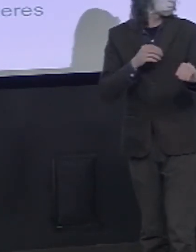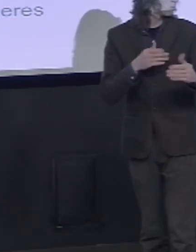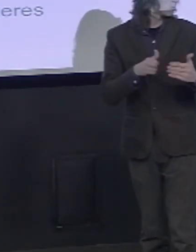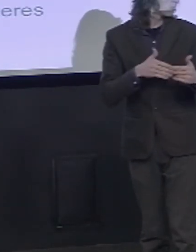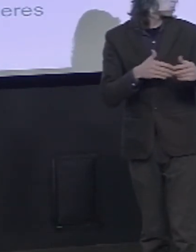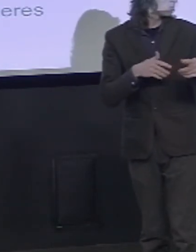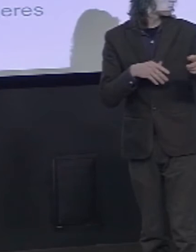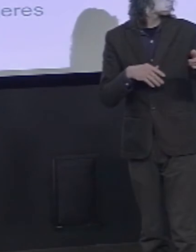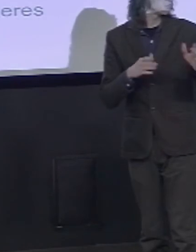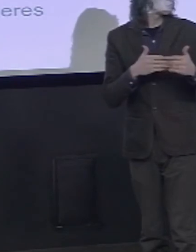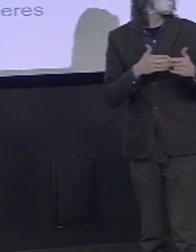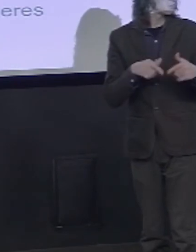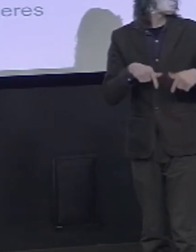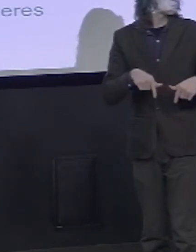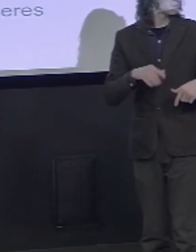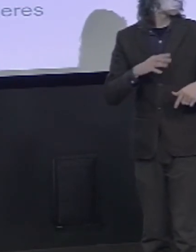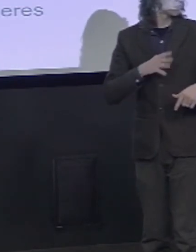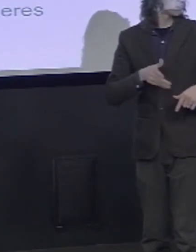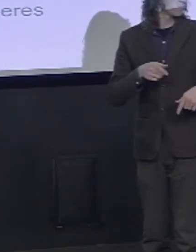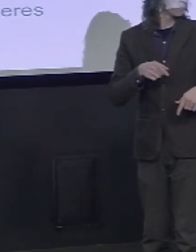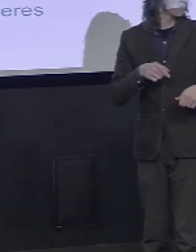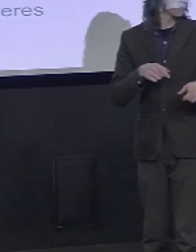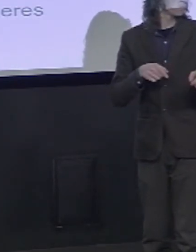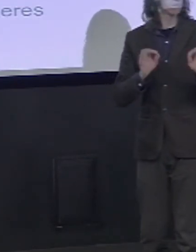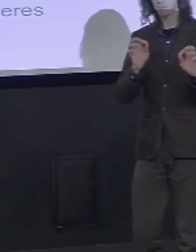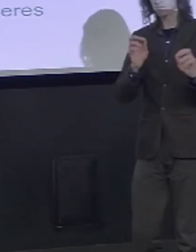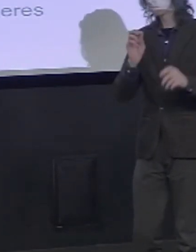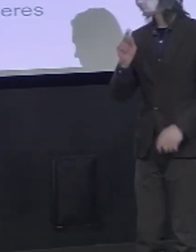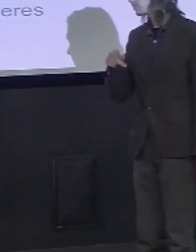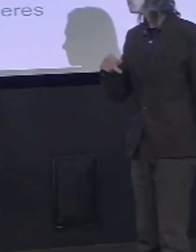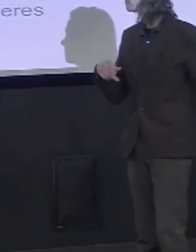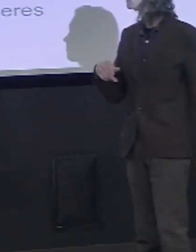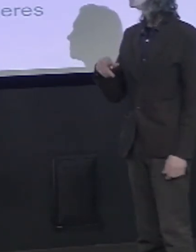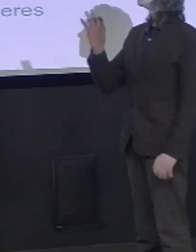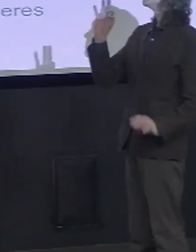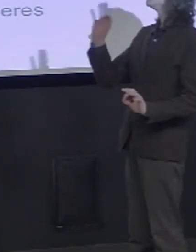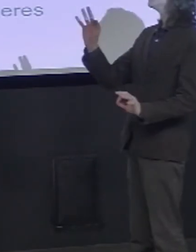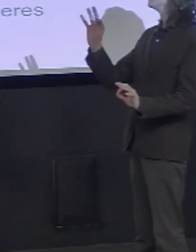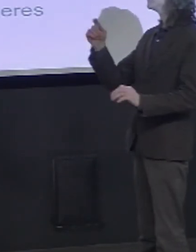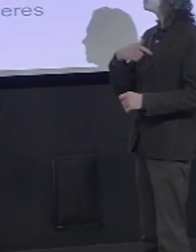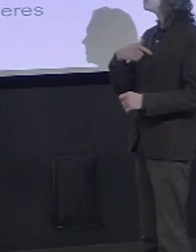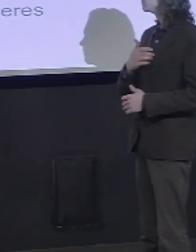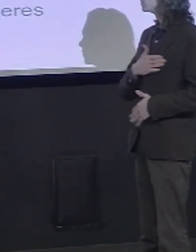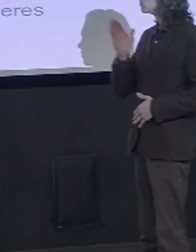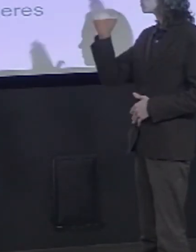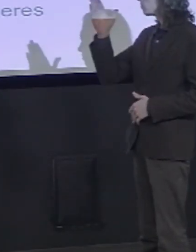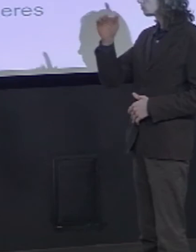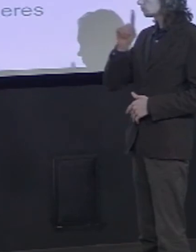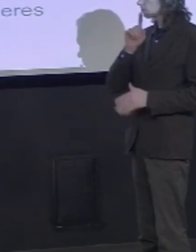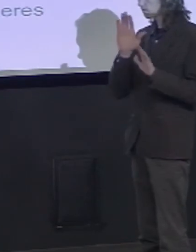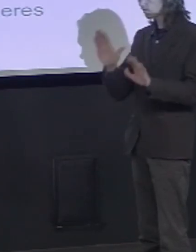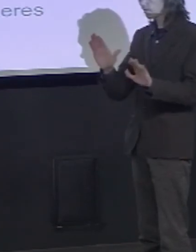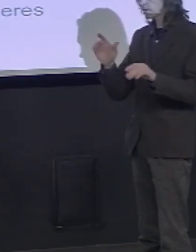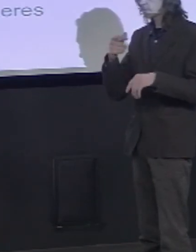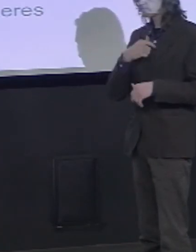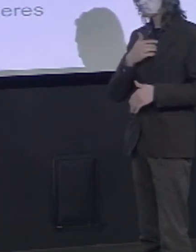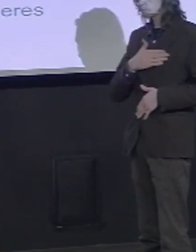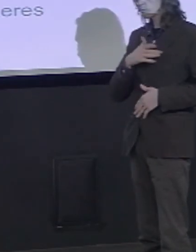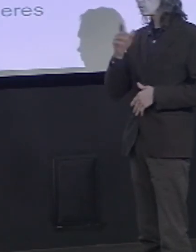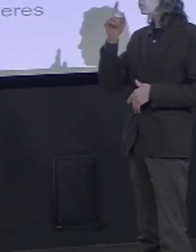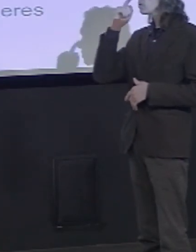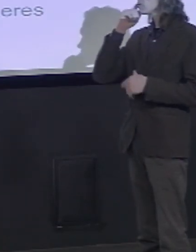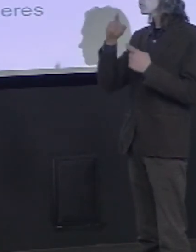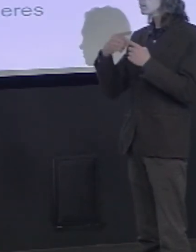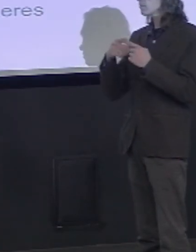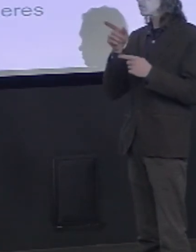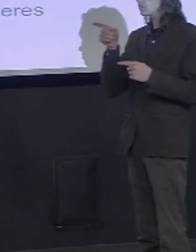Should I still stand here? I'm sort of in the light of the projector. Is that okay? Yeah, you're fine. Thank you so much for your talk. I